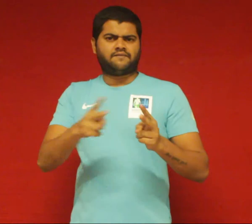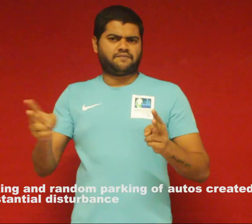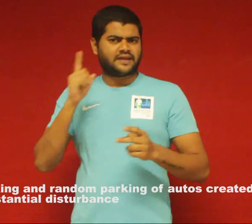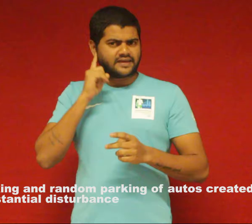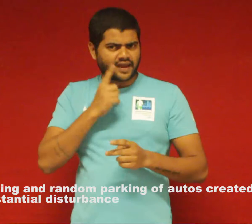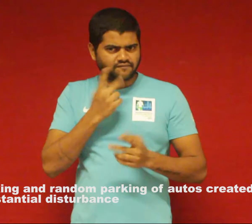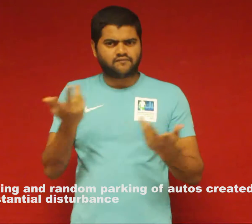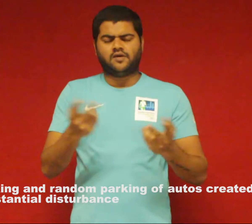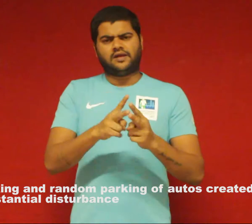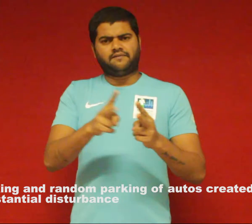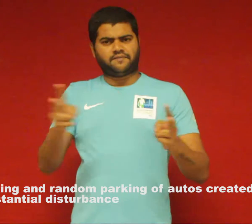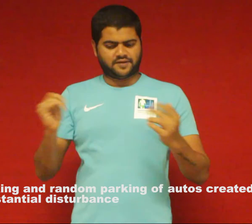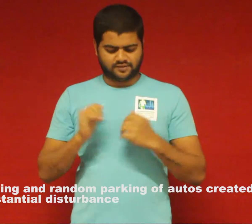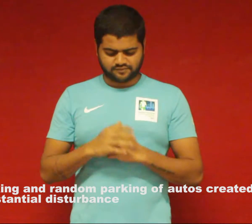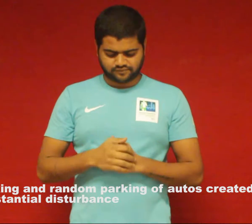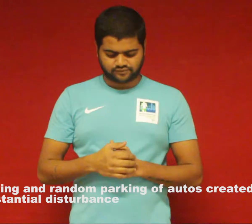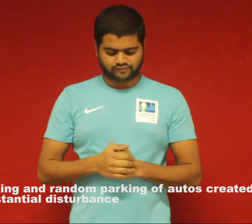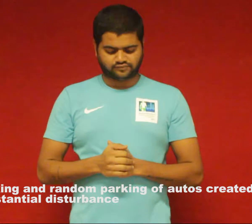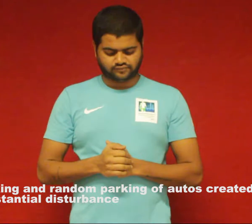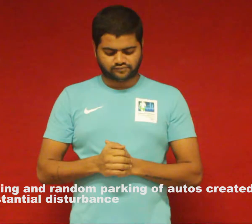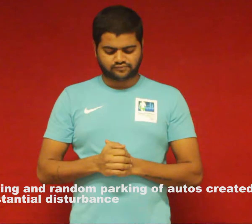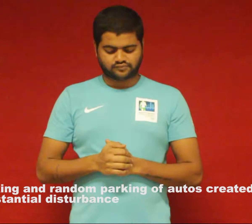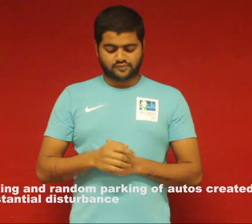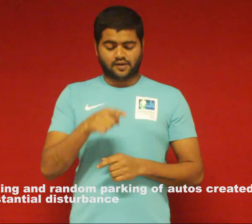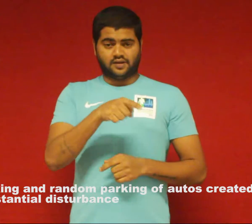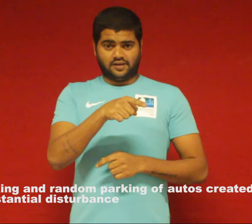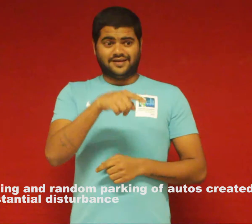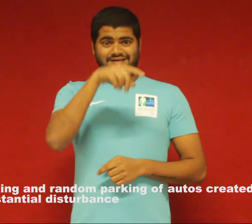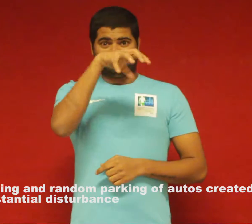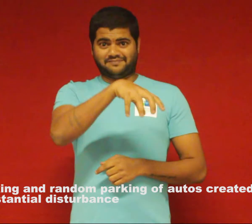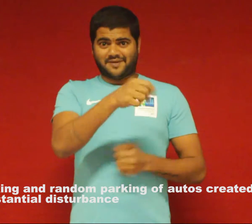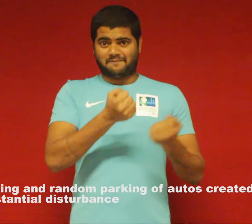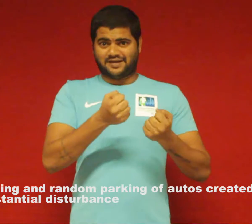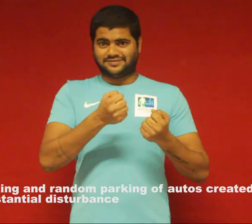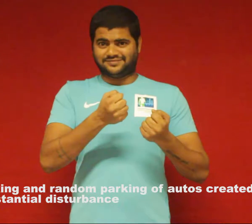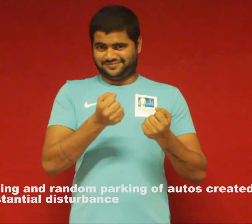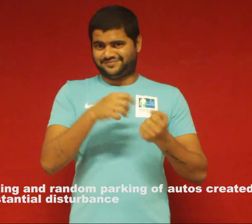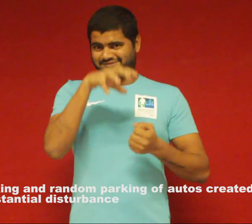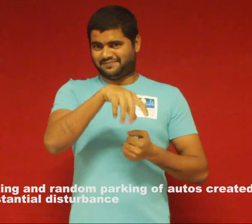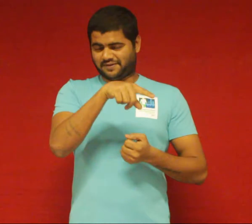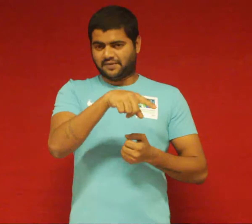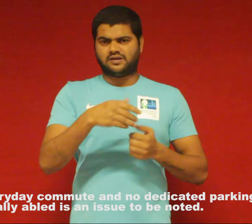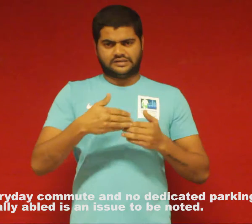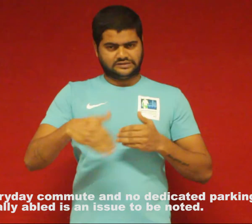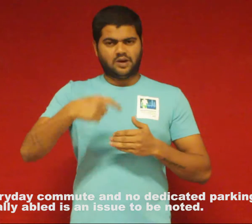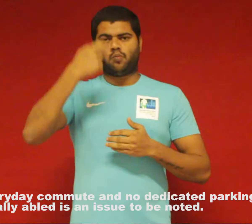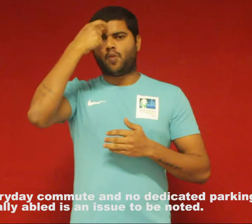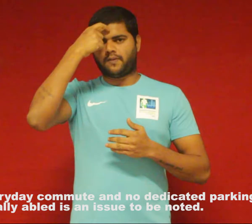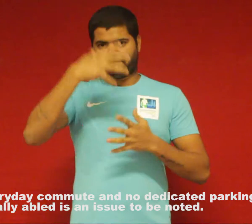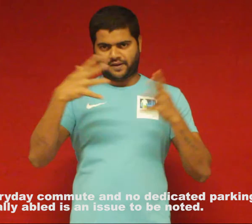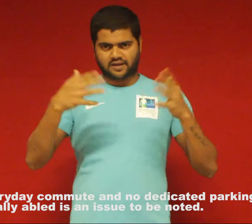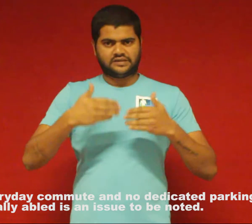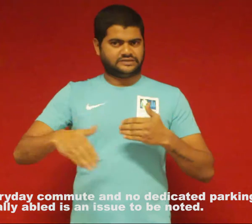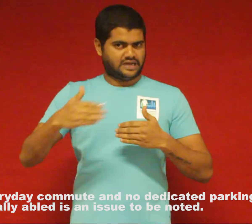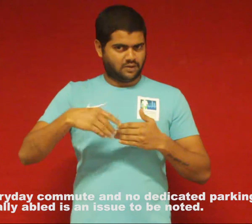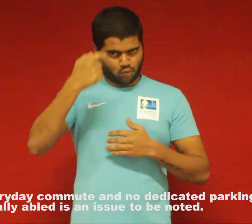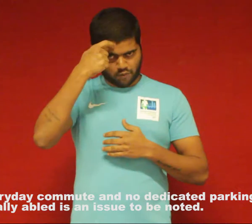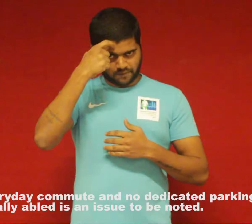Inadequate parking and random parking of auto rickshaws created substantial disturbance in everyday commute and no dedicated